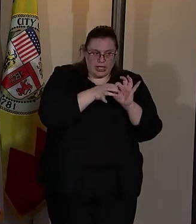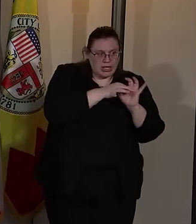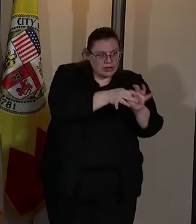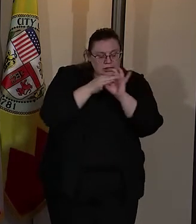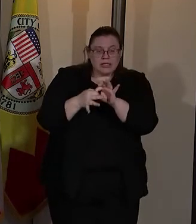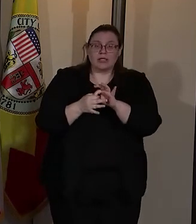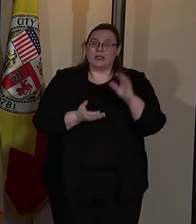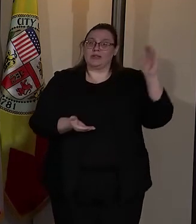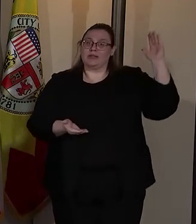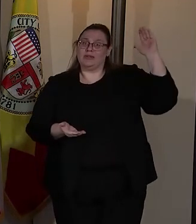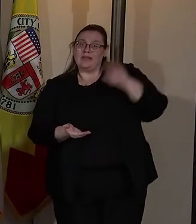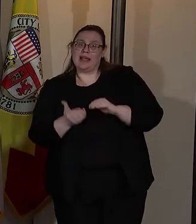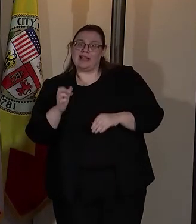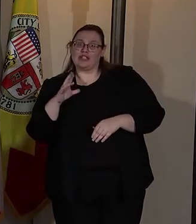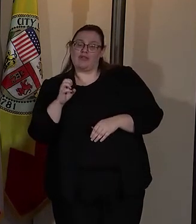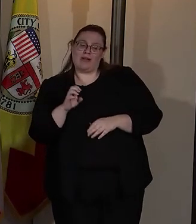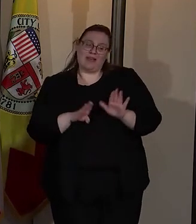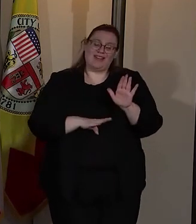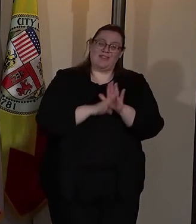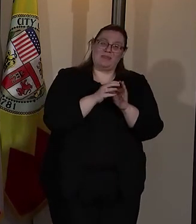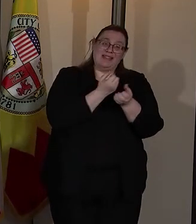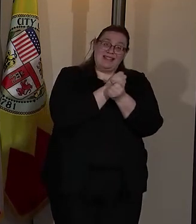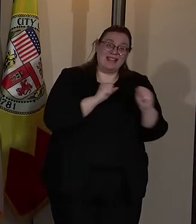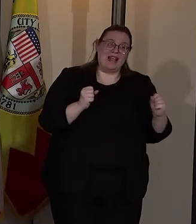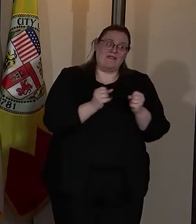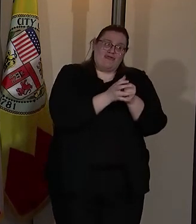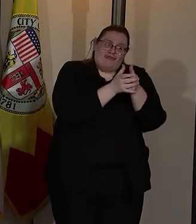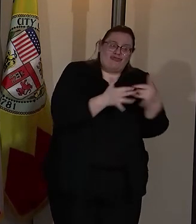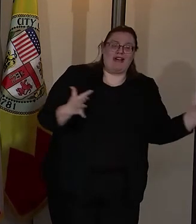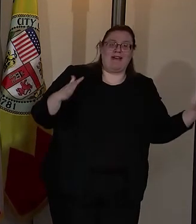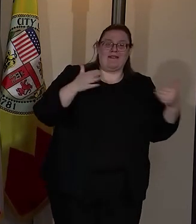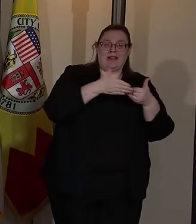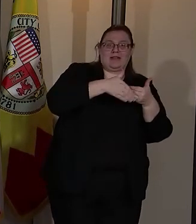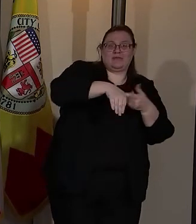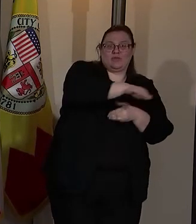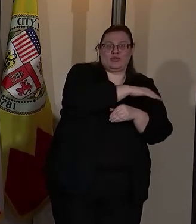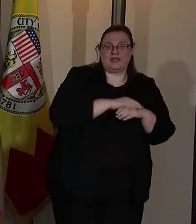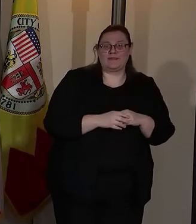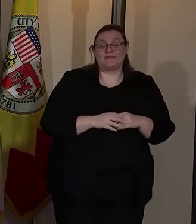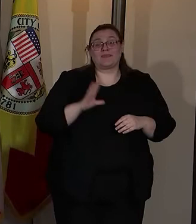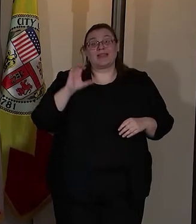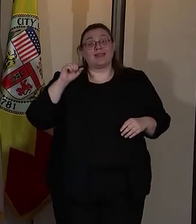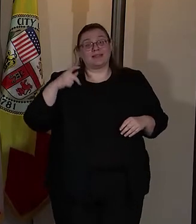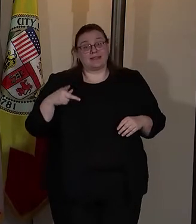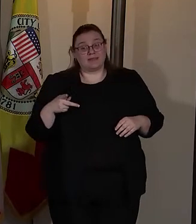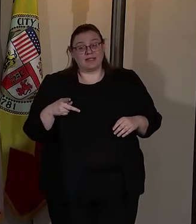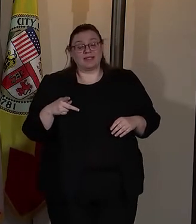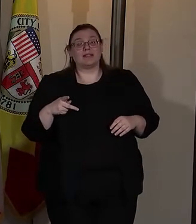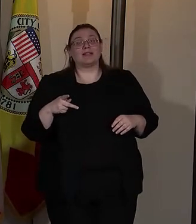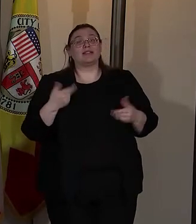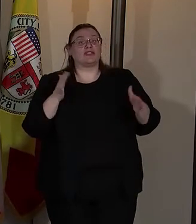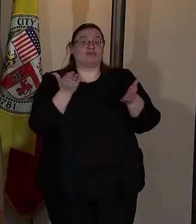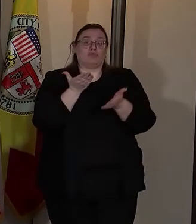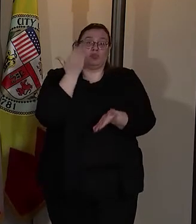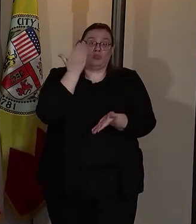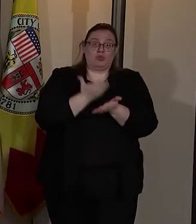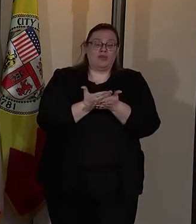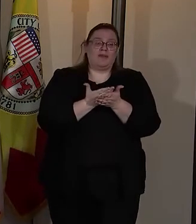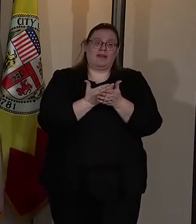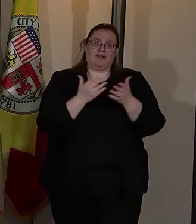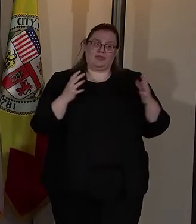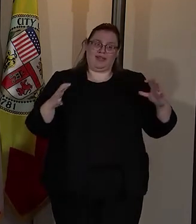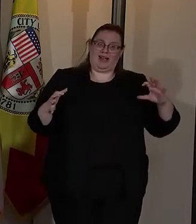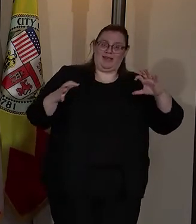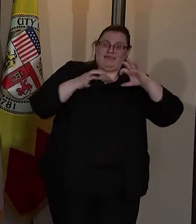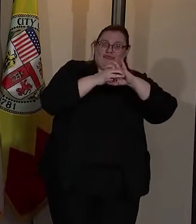crime and build safe, thriving neighborhoods. CSPs have proven to be a bridge to